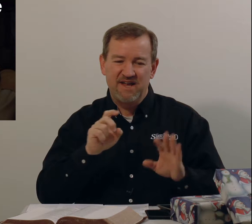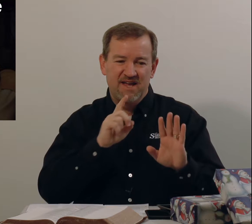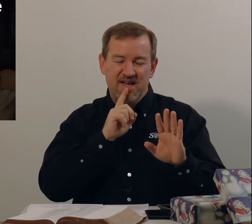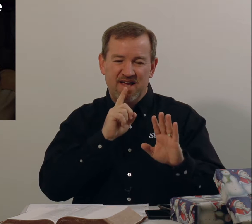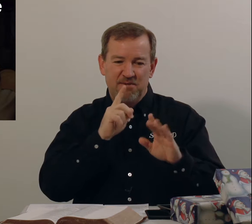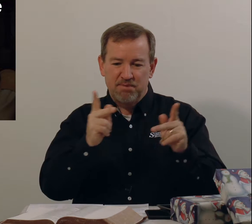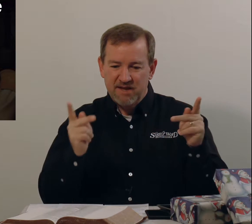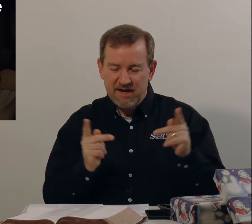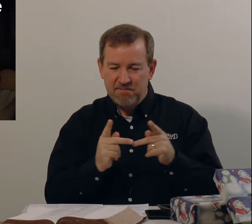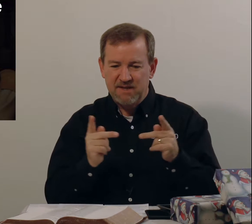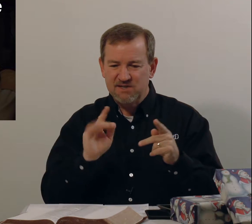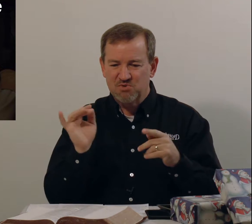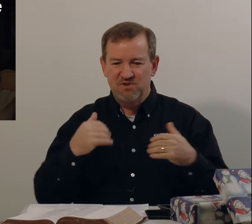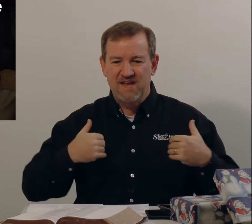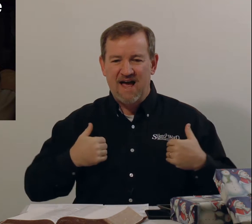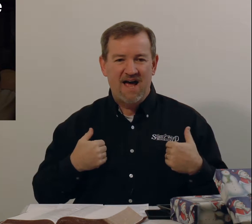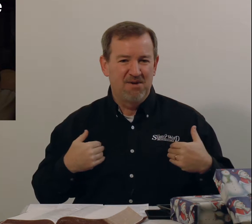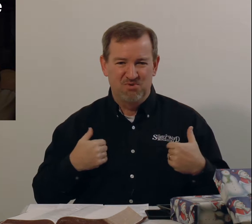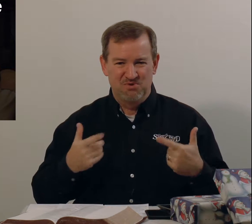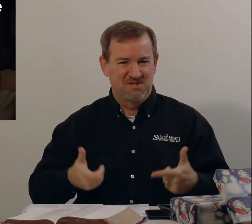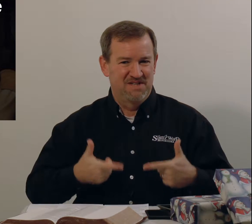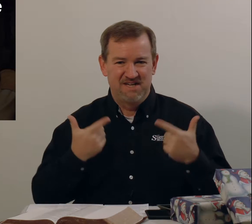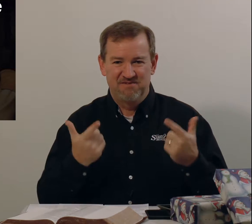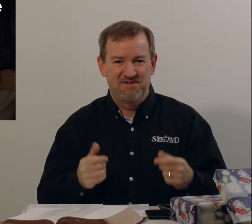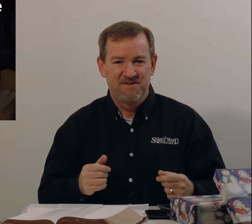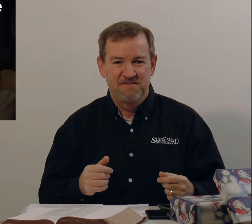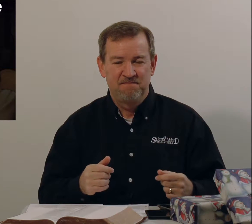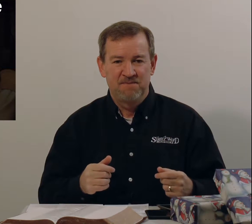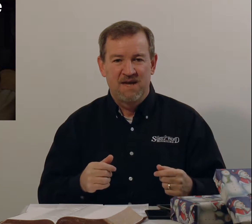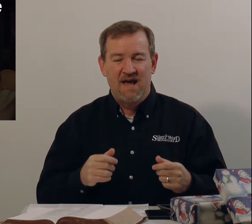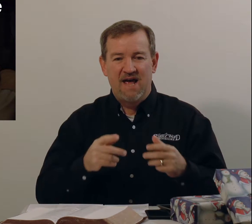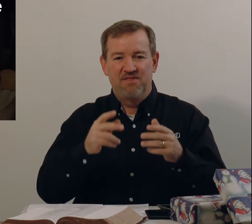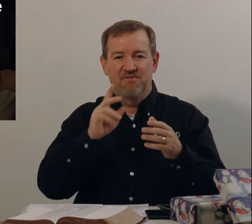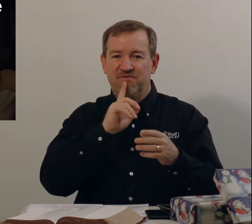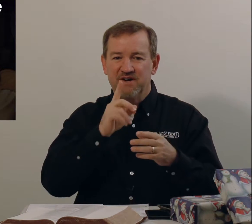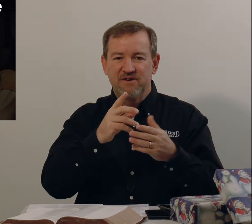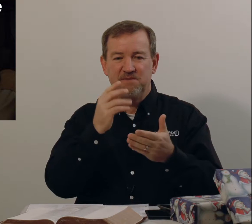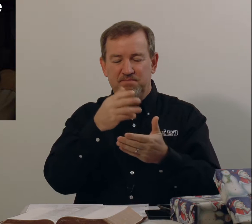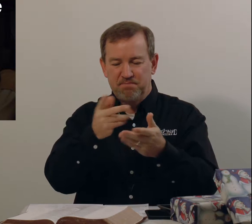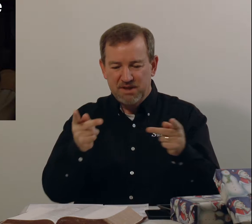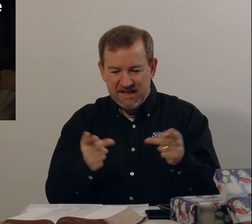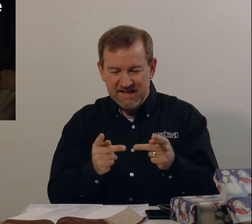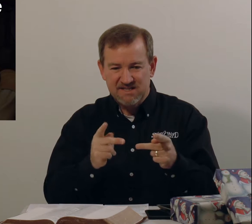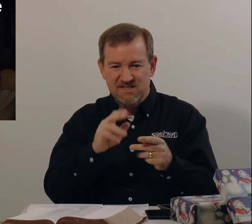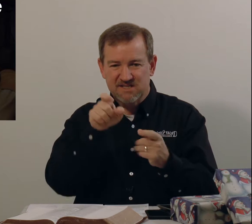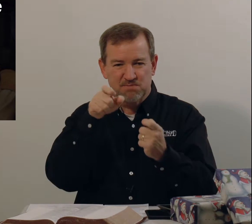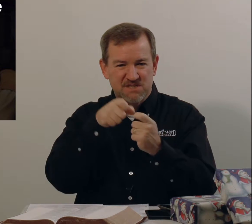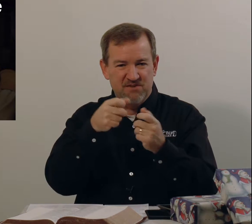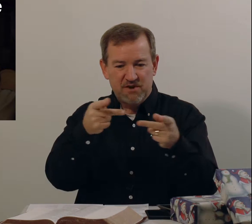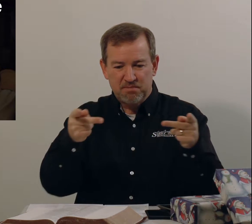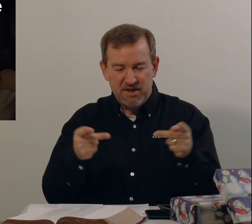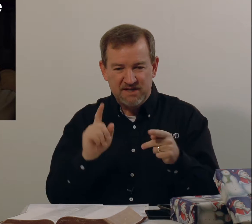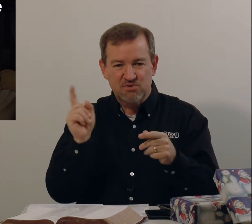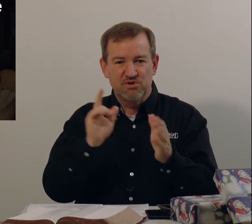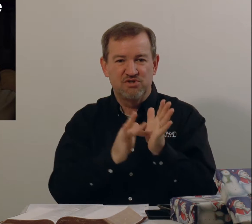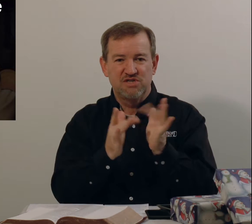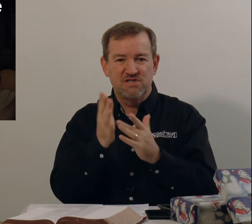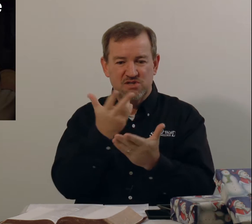a place where the animals lived. And the very place, the specific place where Jesus